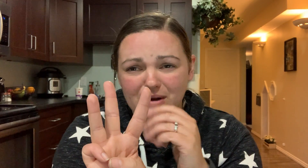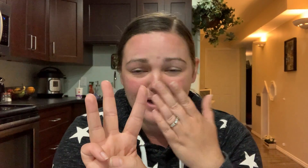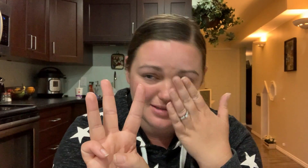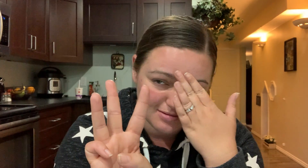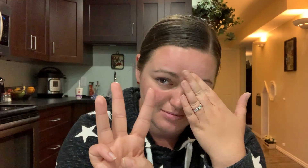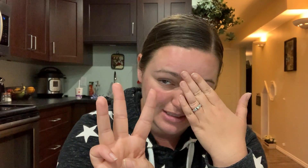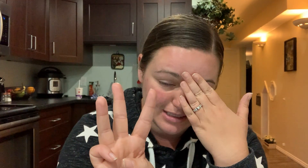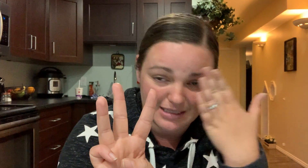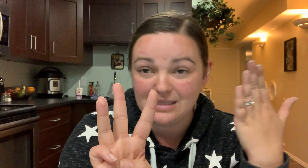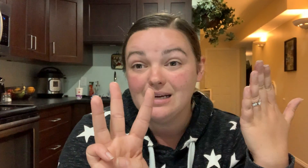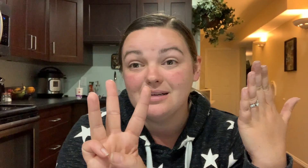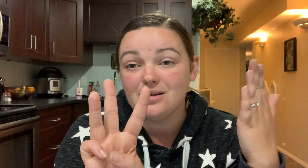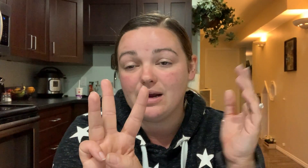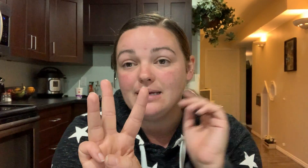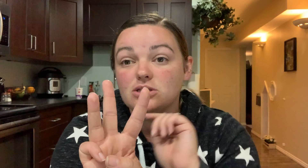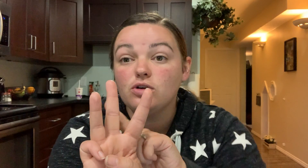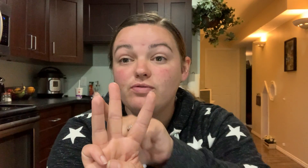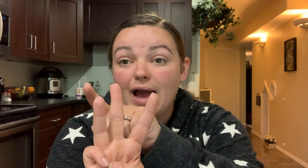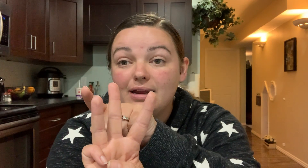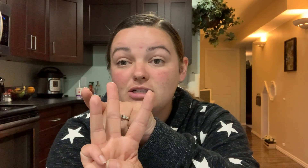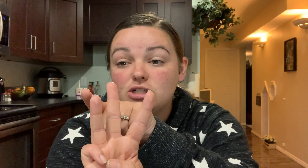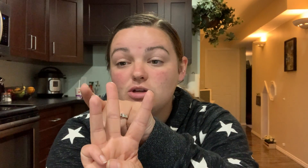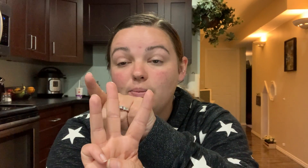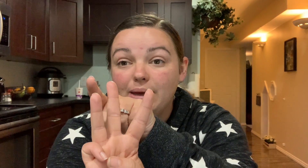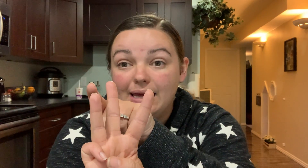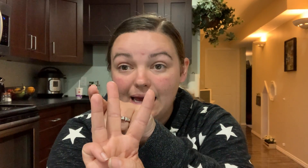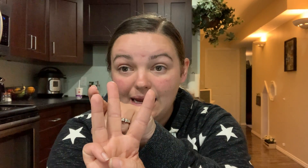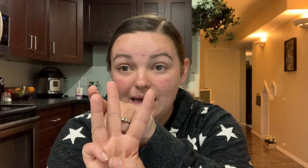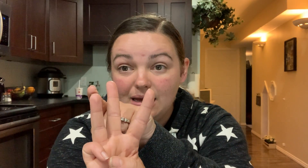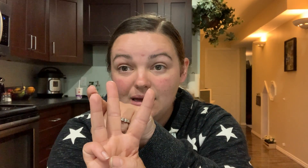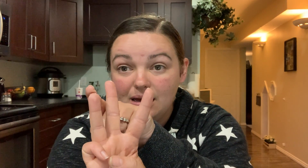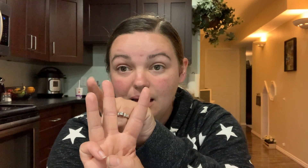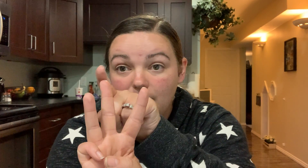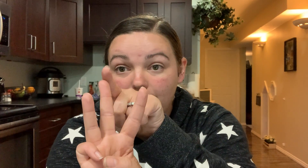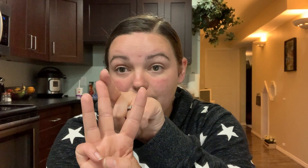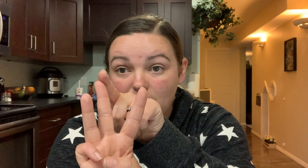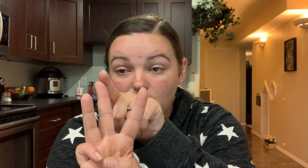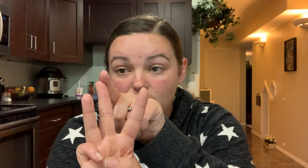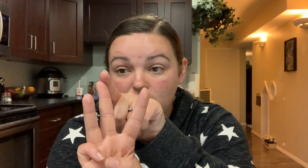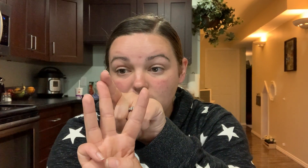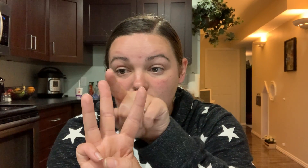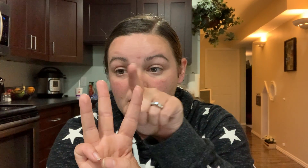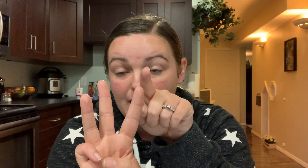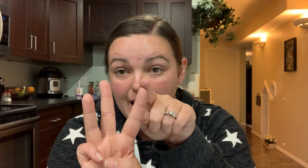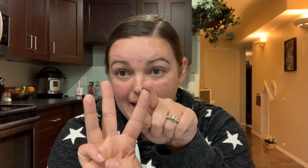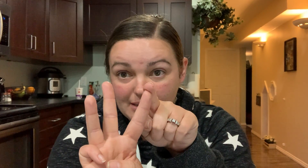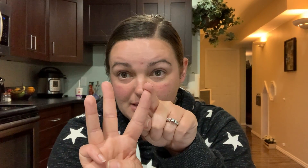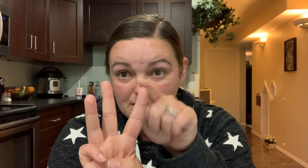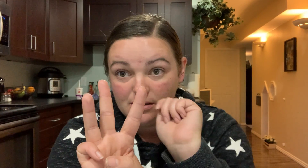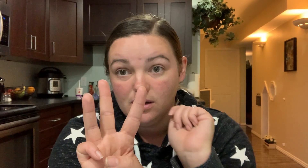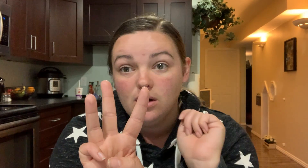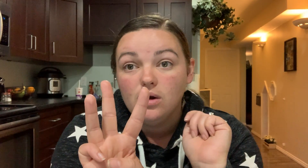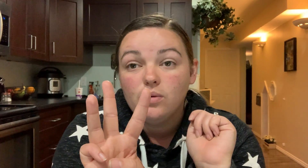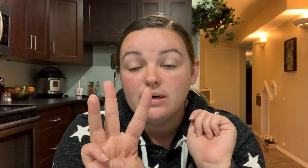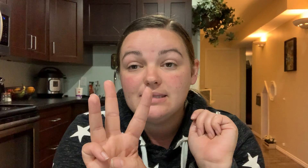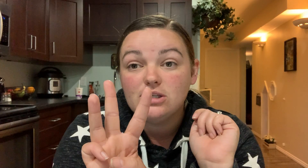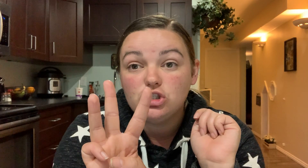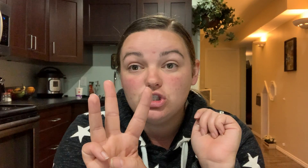you guys oh my goodness sorry guys so vanish so beginning middle end where's the end